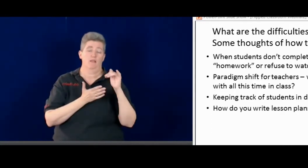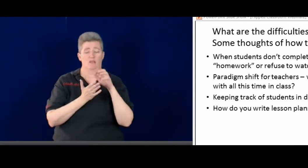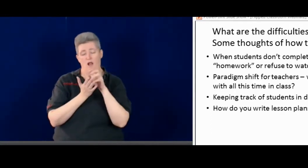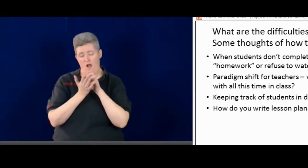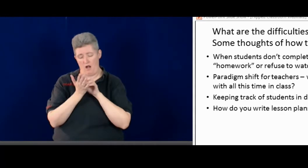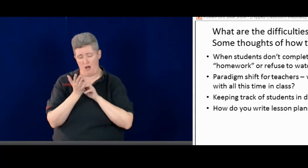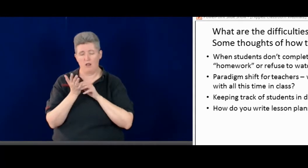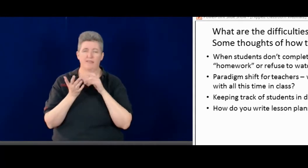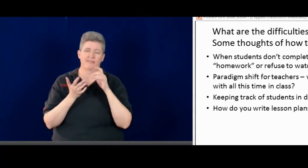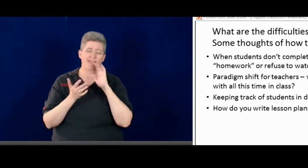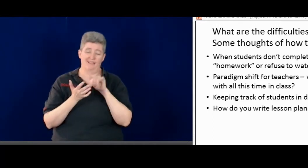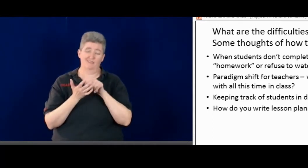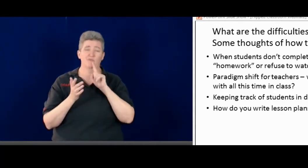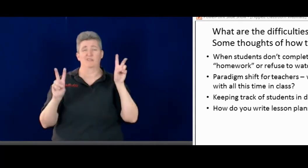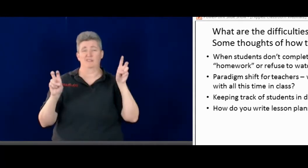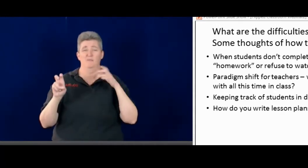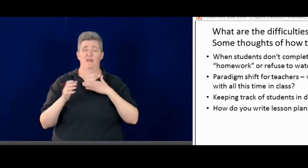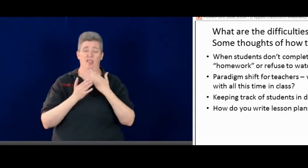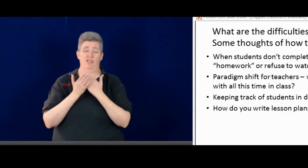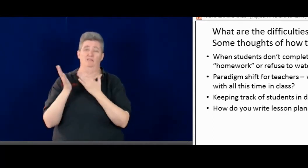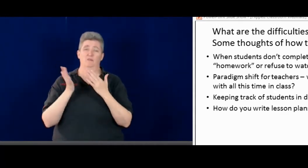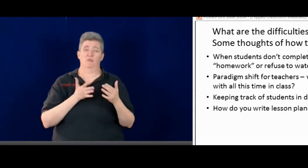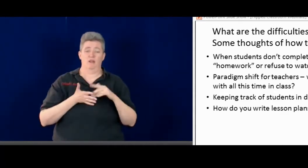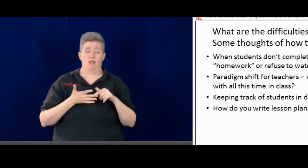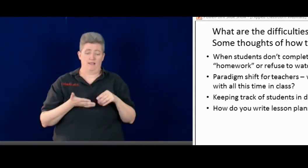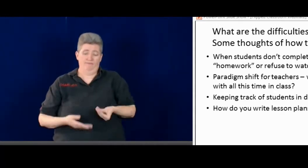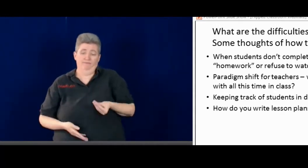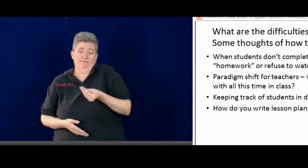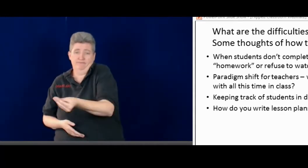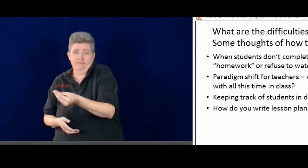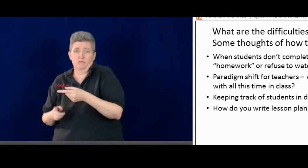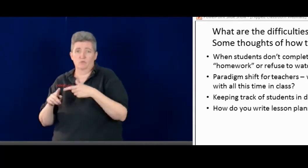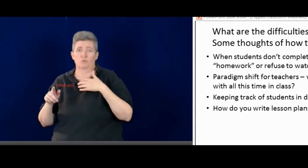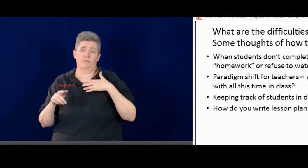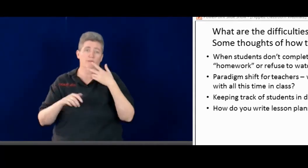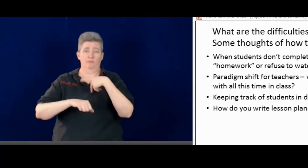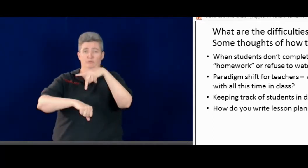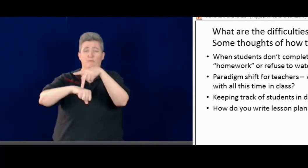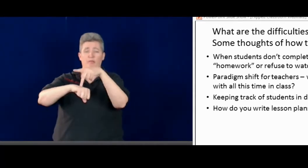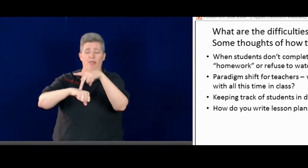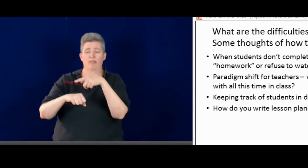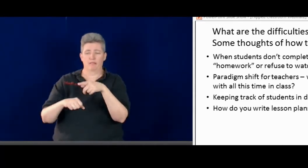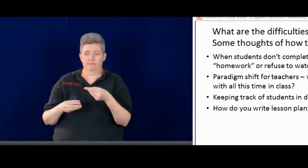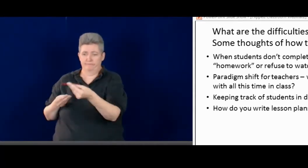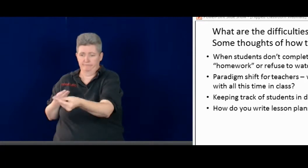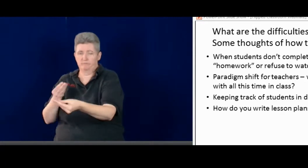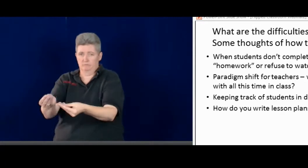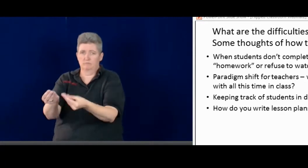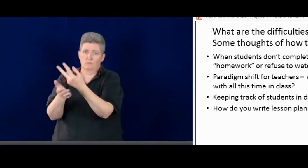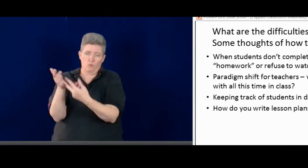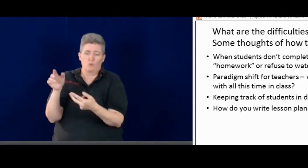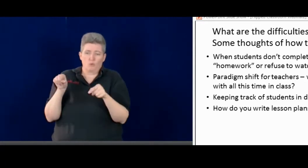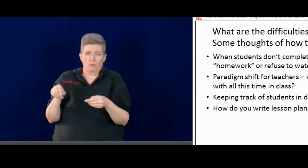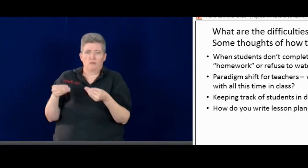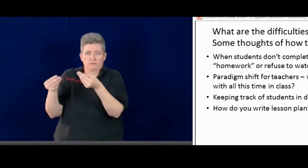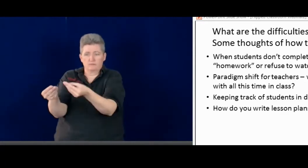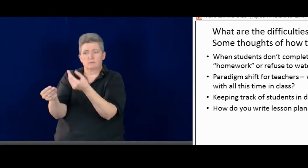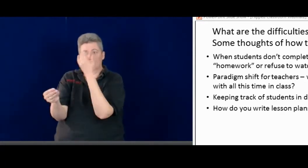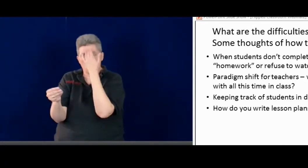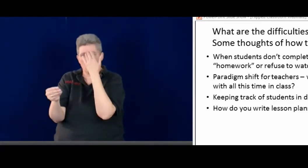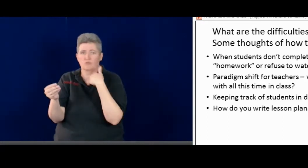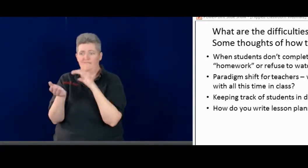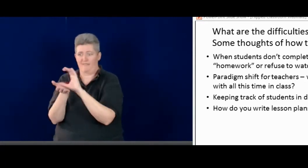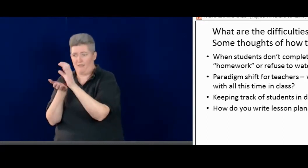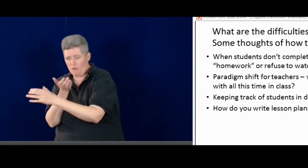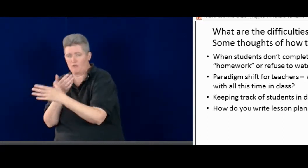And then I make the unit plan. I set that up. And that's really my lesson plan. And then I give it to my principal to show that,